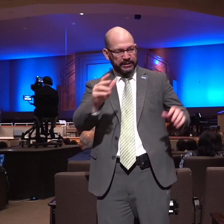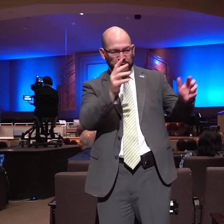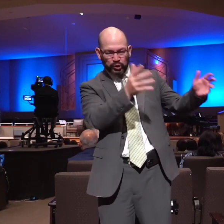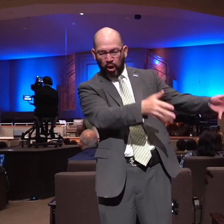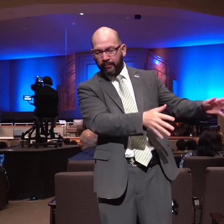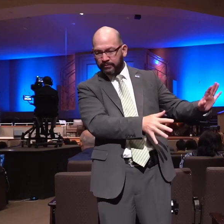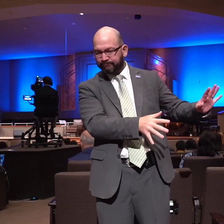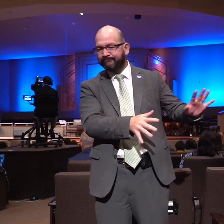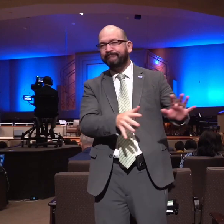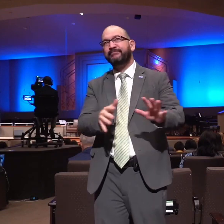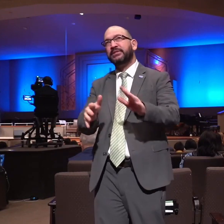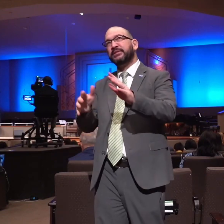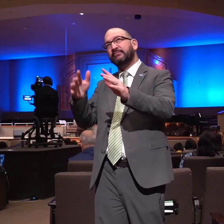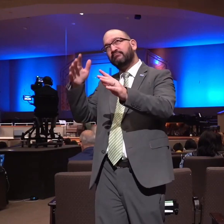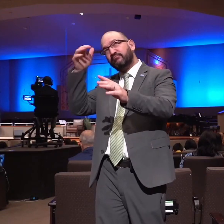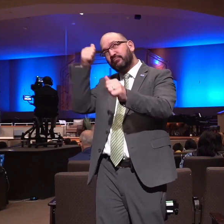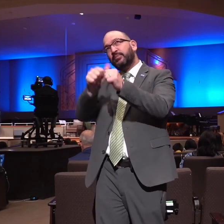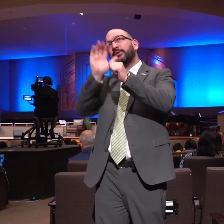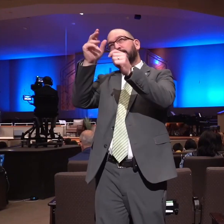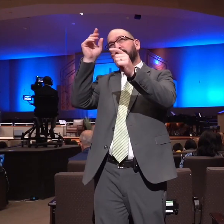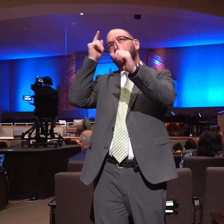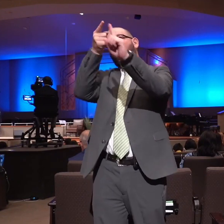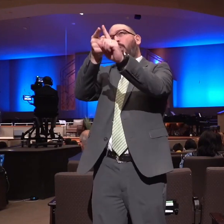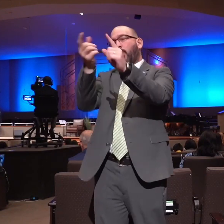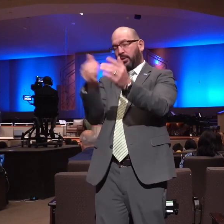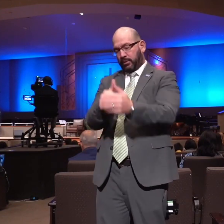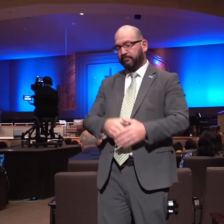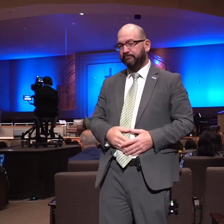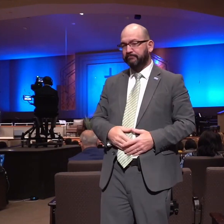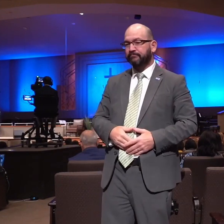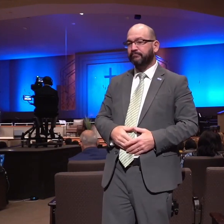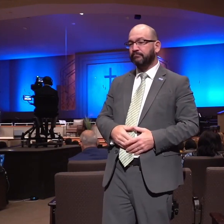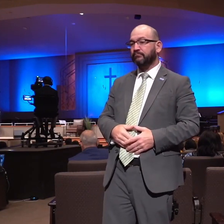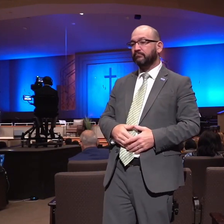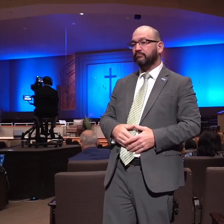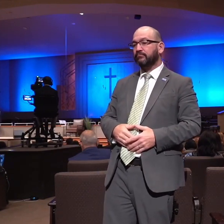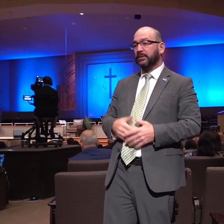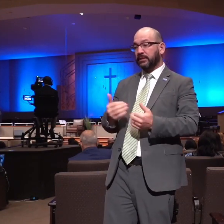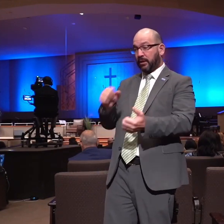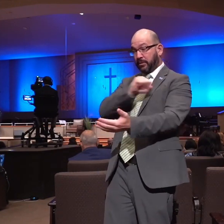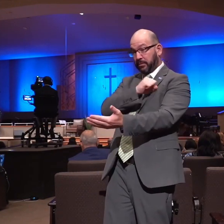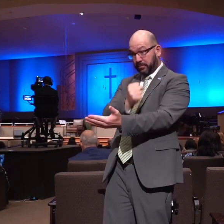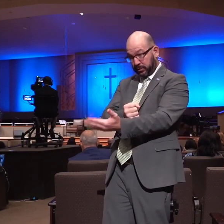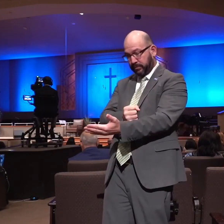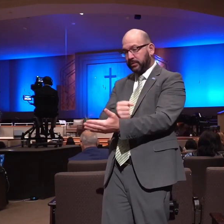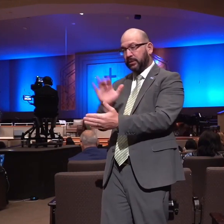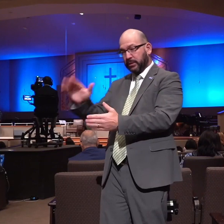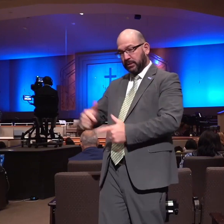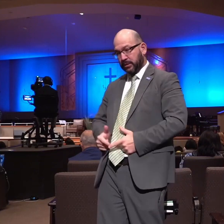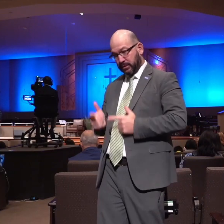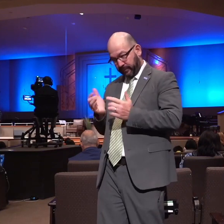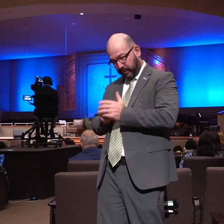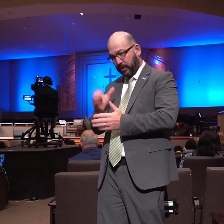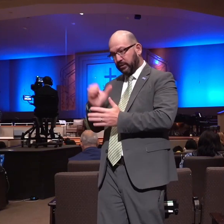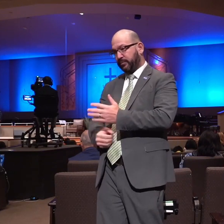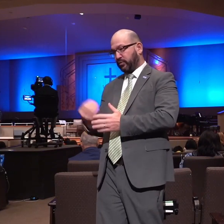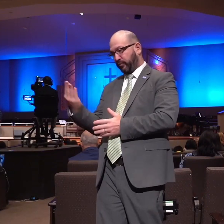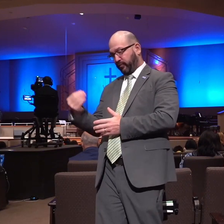chapter 14 and verse 1 and samson went down to timnath and saw a woman in timnath of the